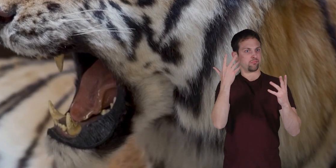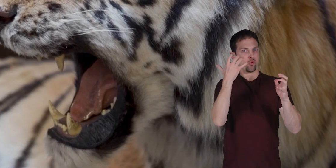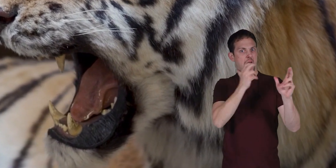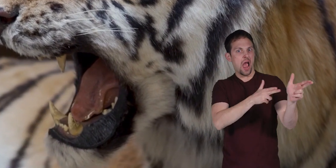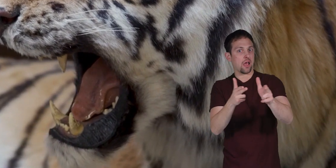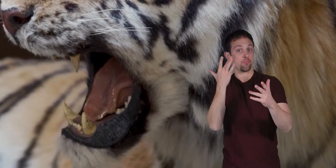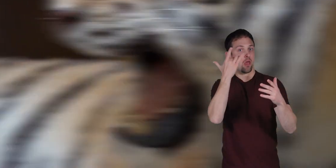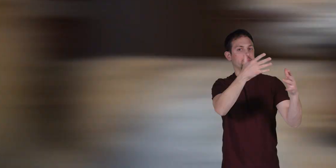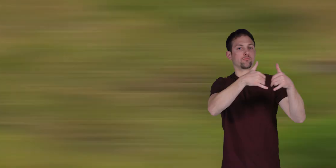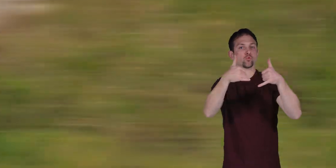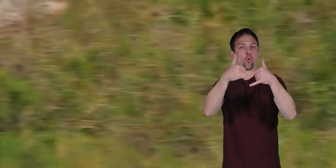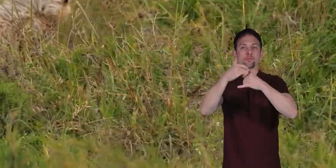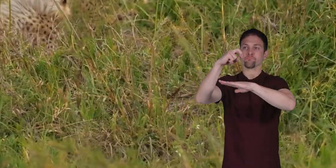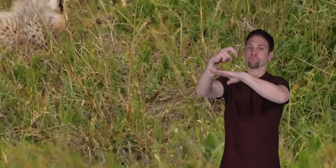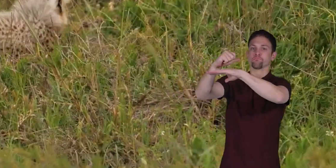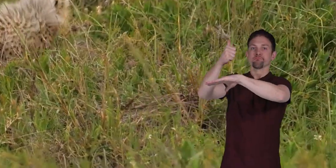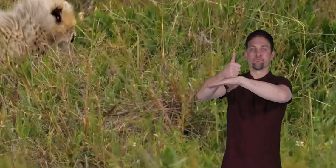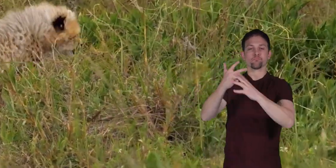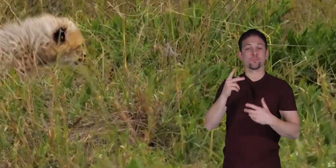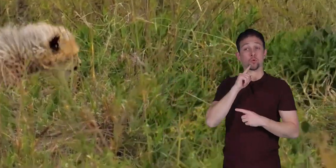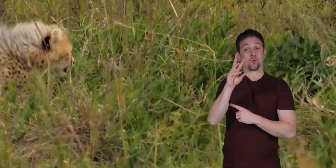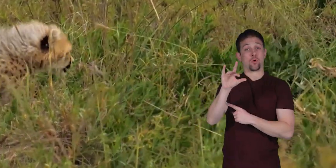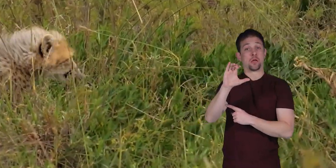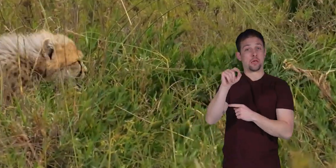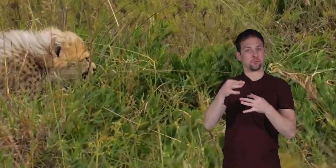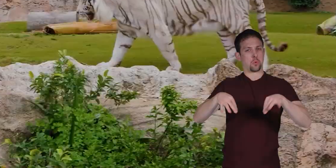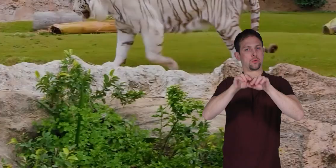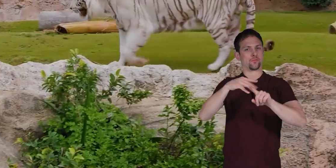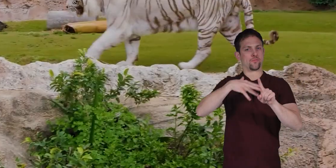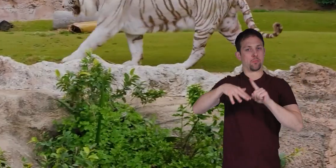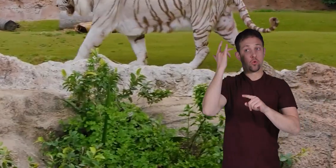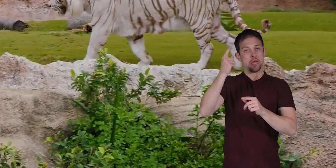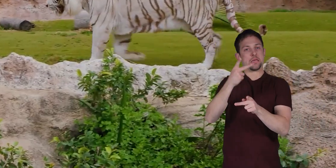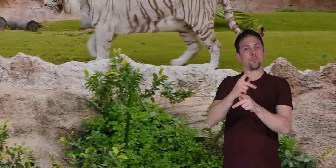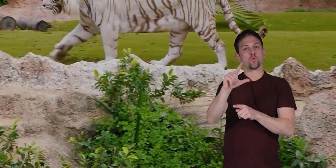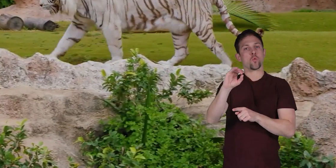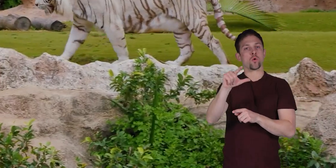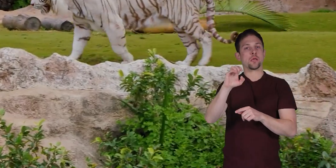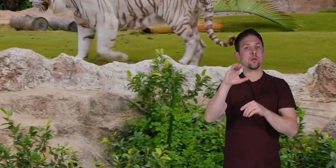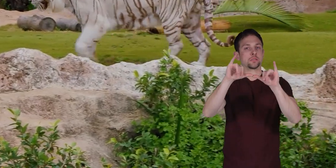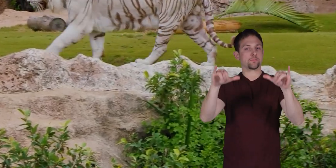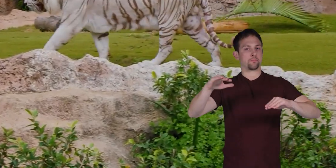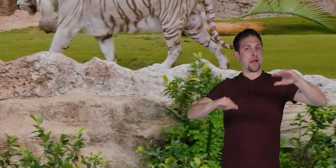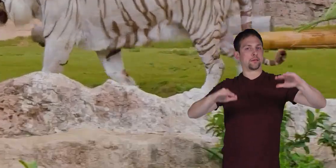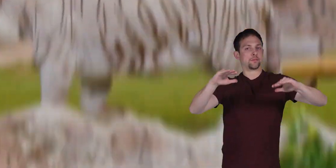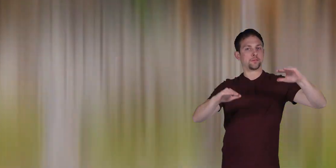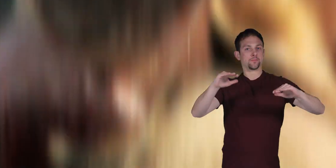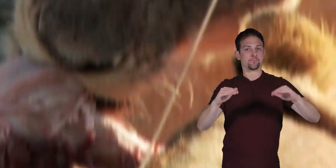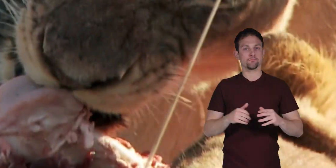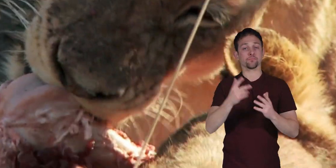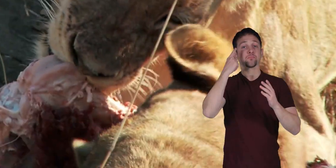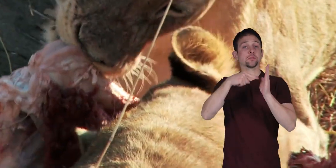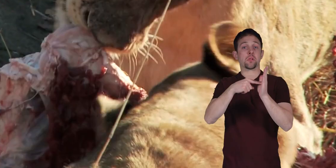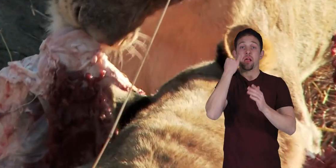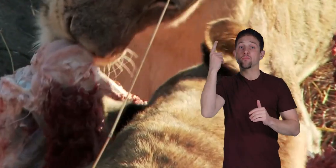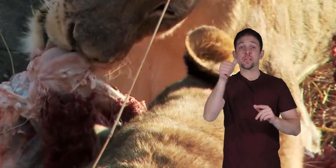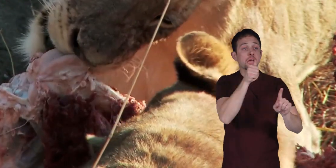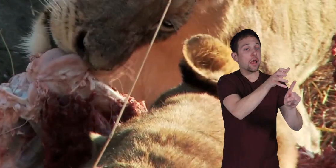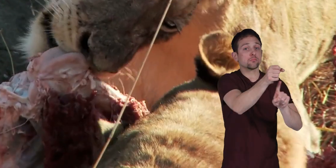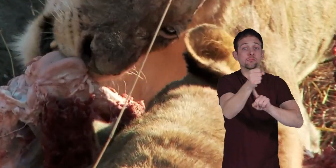trophies. Wildcats are important to the environment because they keep local ecosystems in balance. For example, if they didn't